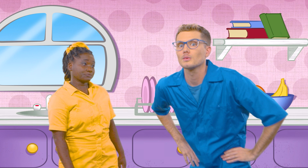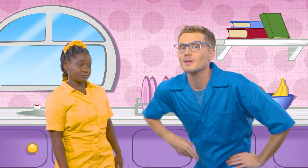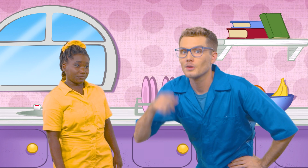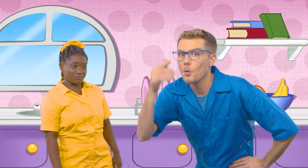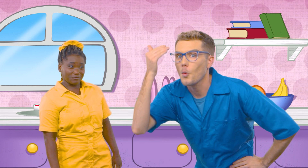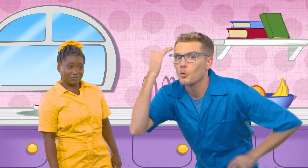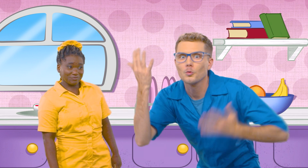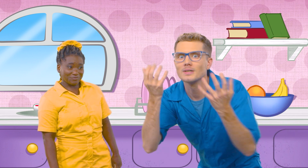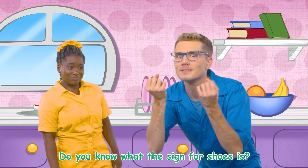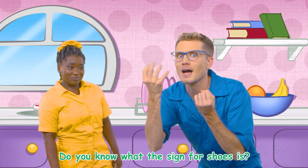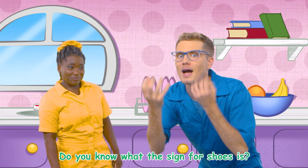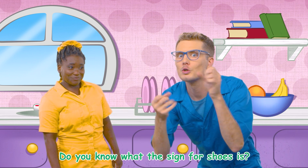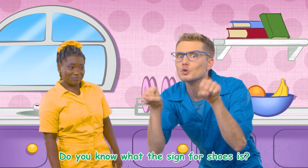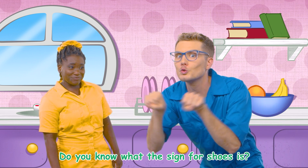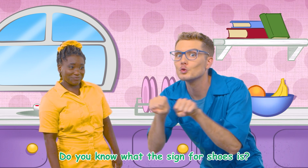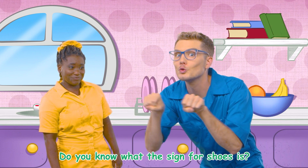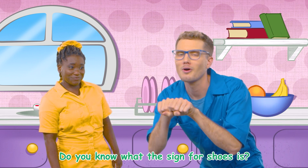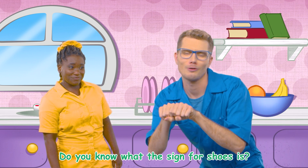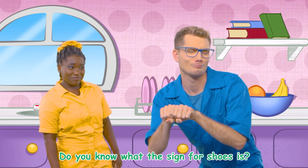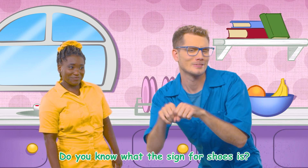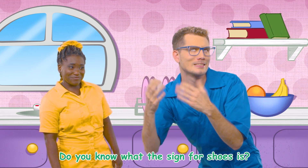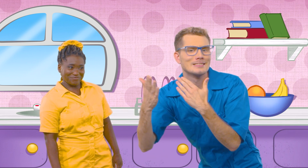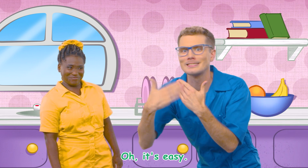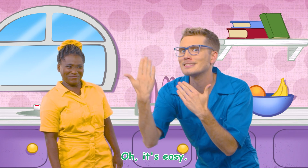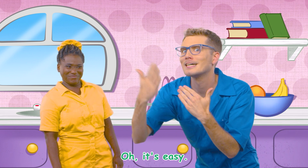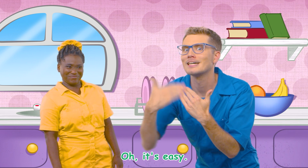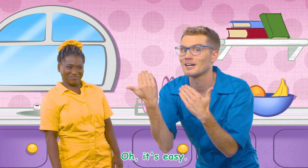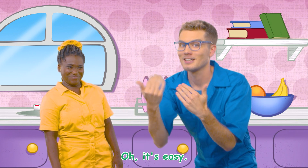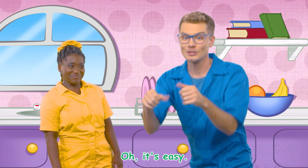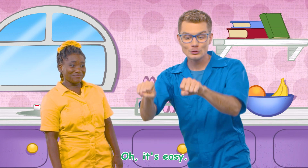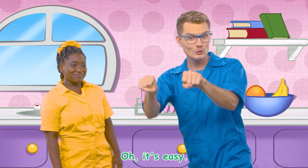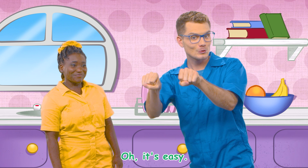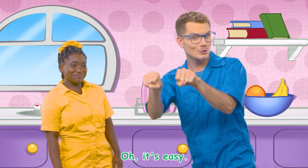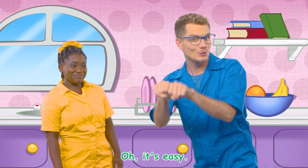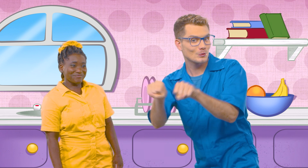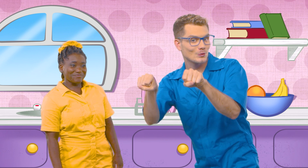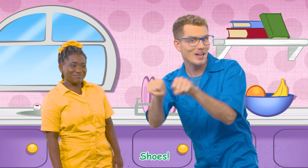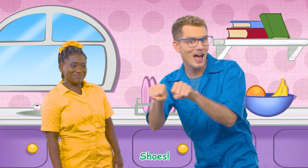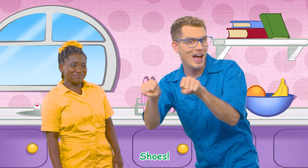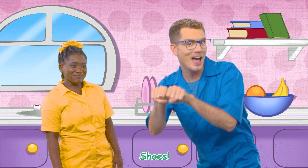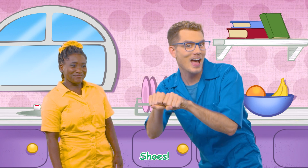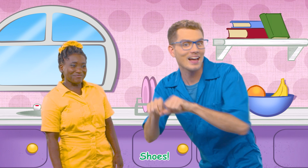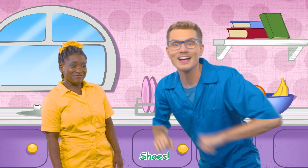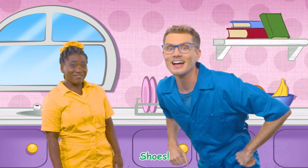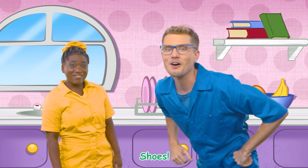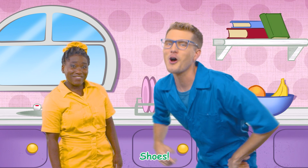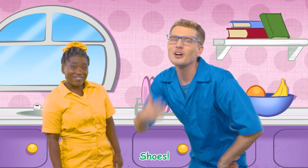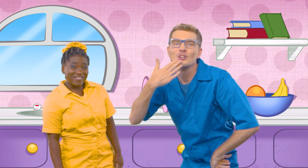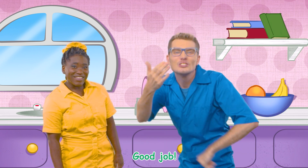Do you know what the sign for shoes is? Oh, it's easy Shoes Good